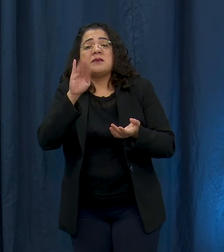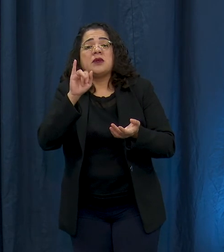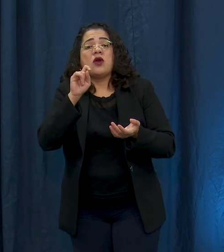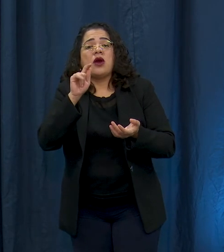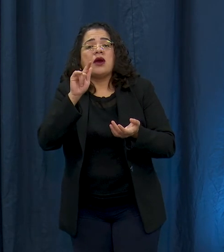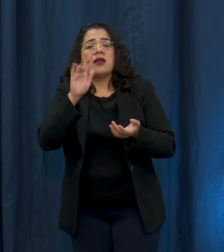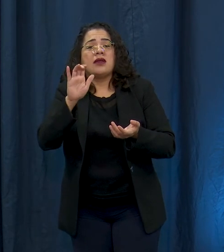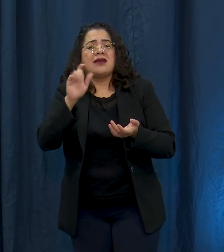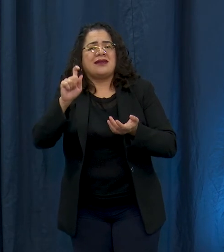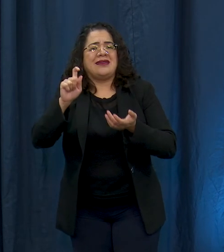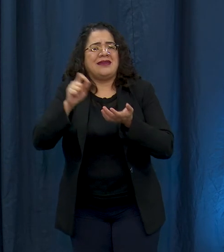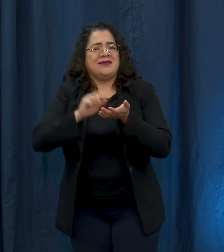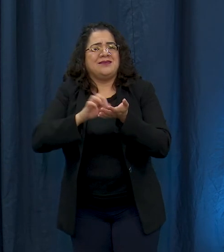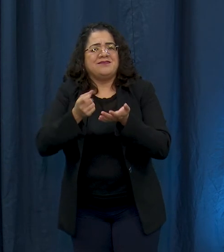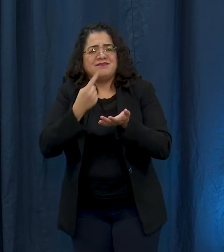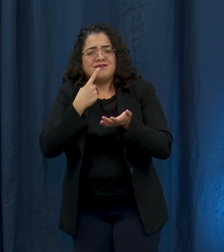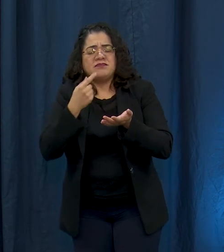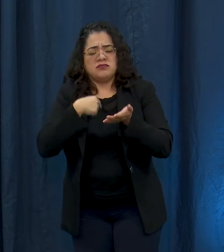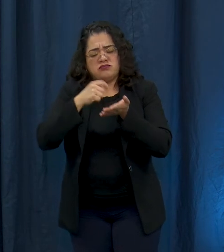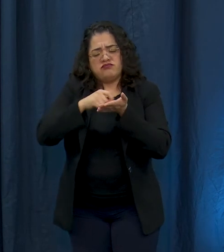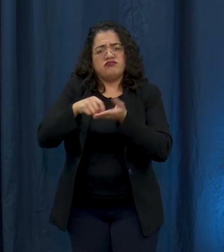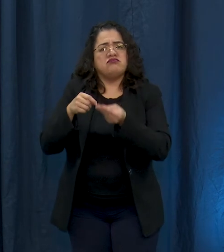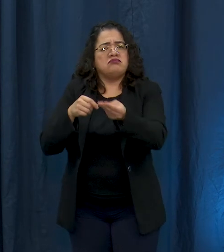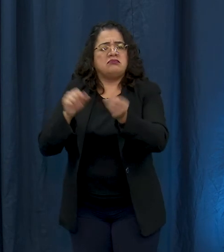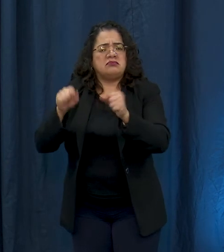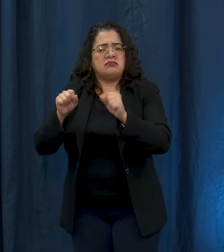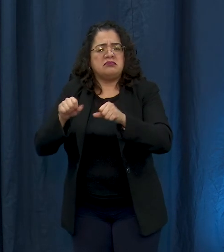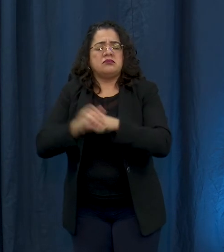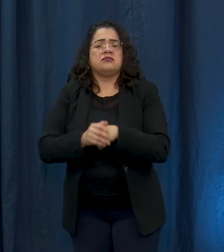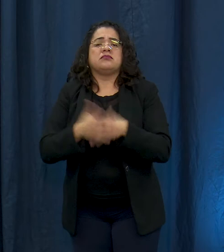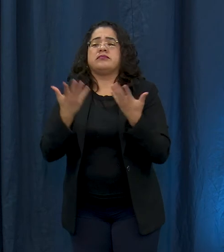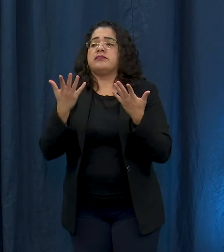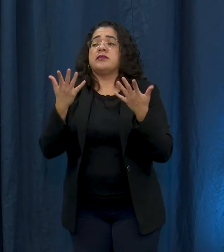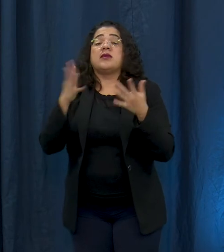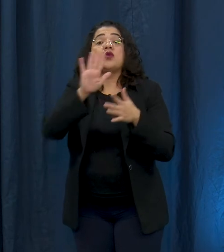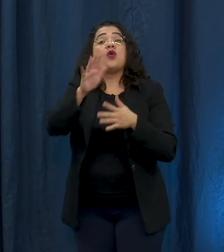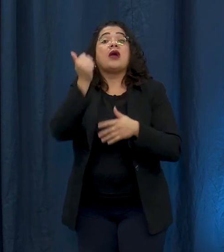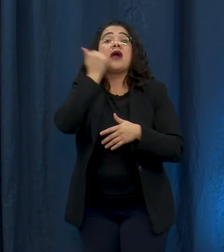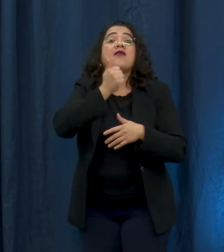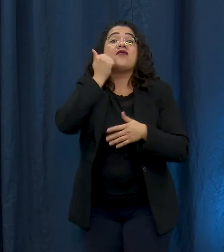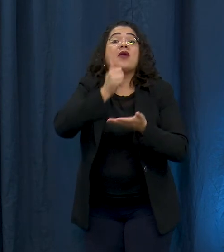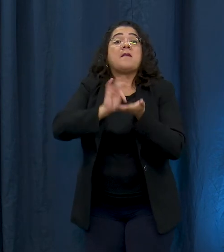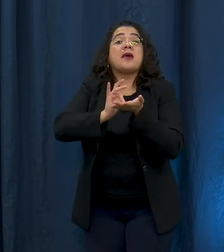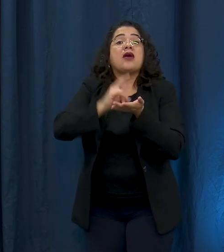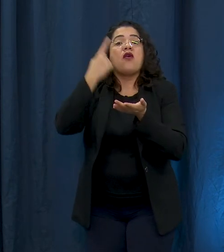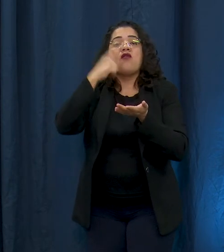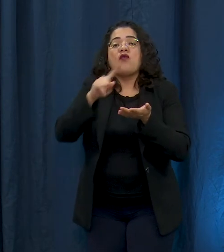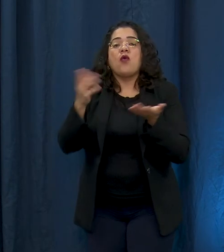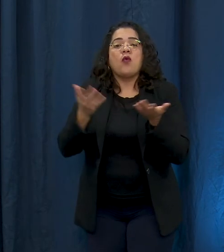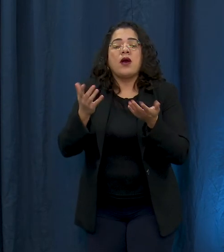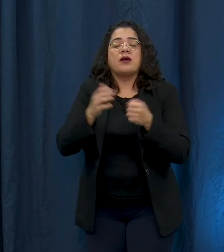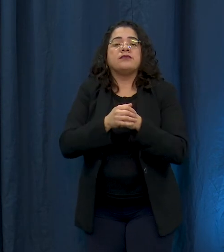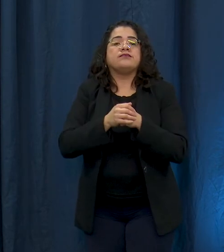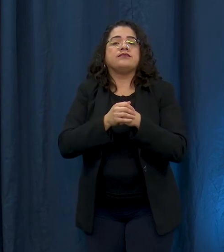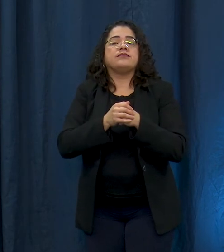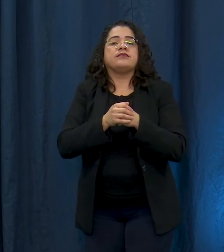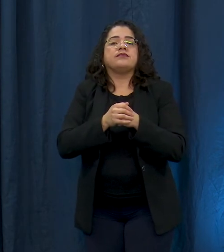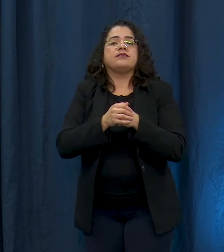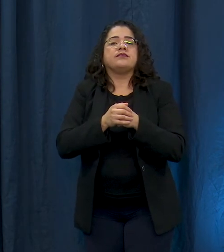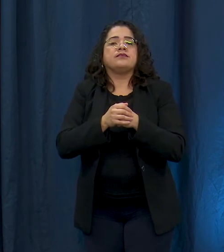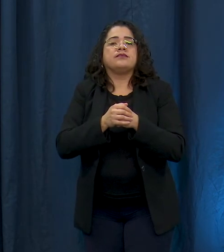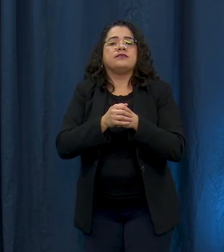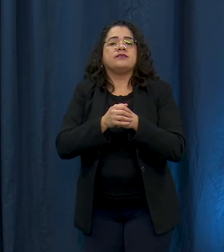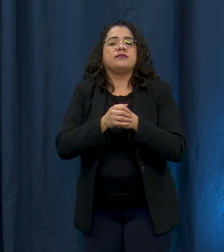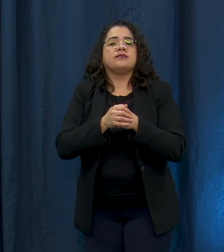that. They can also obtain and renew common prescription medications such as renewal